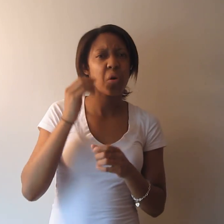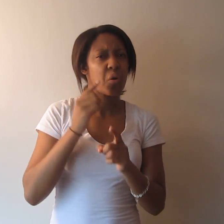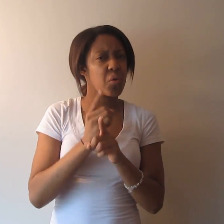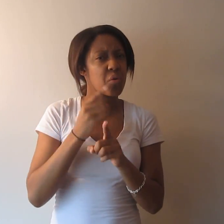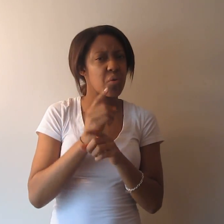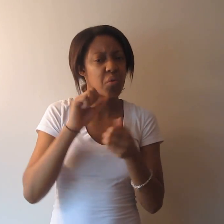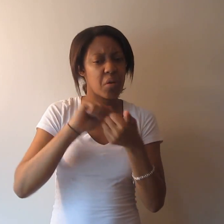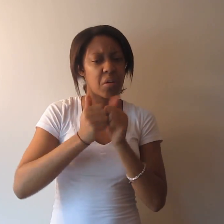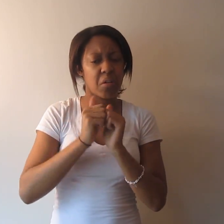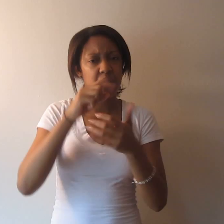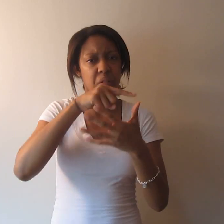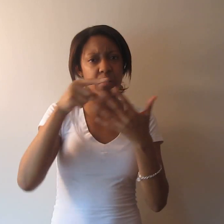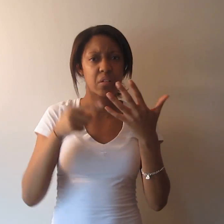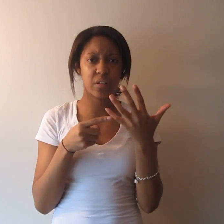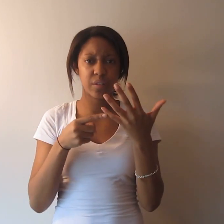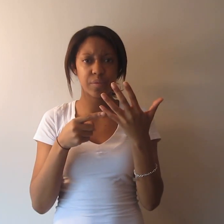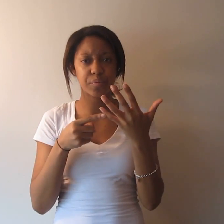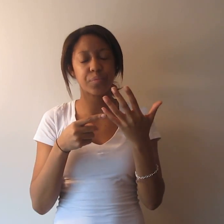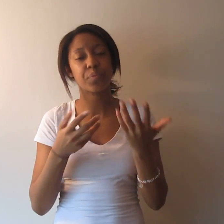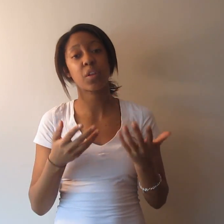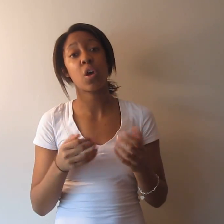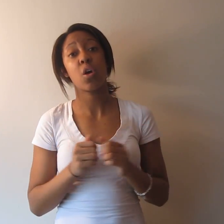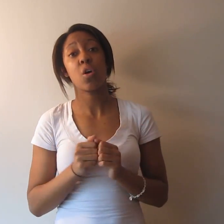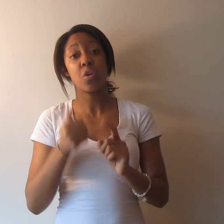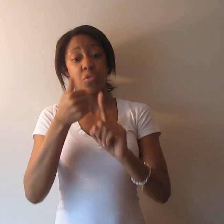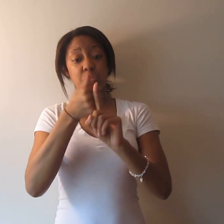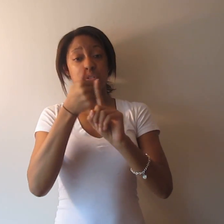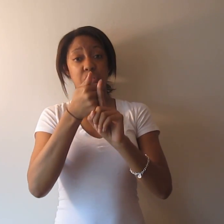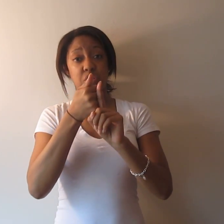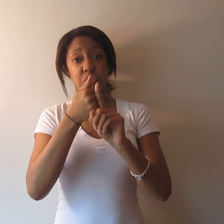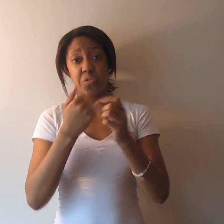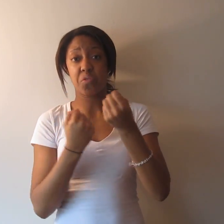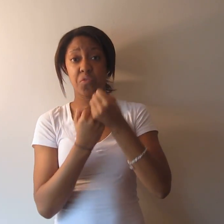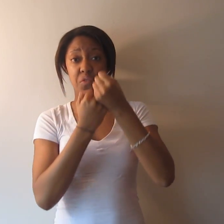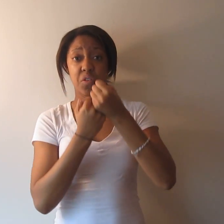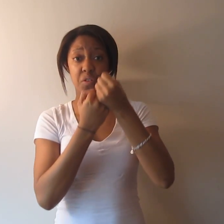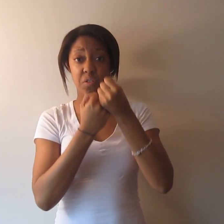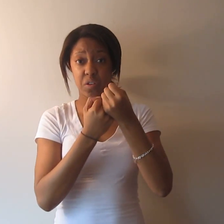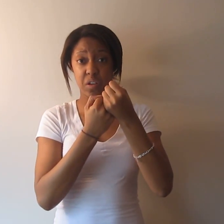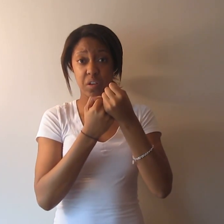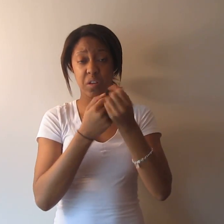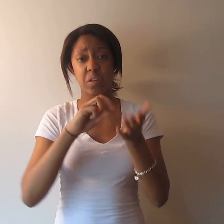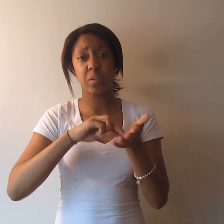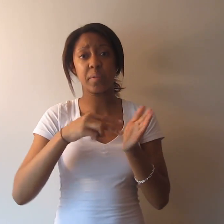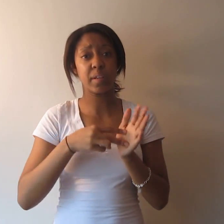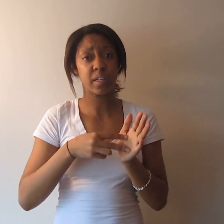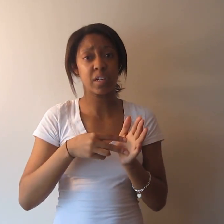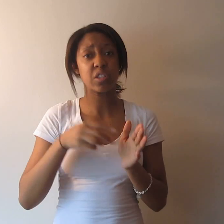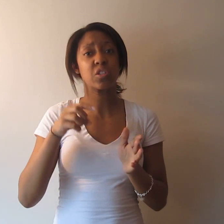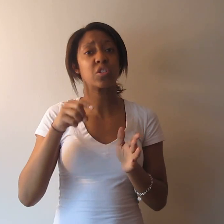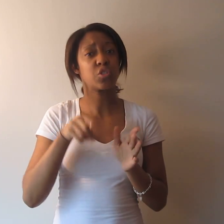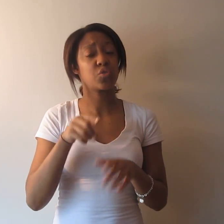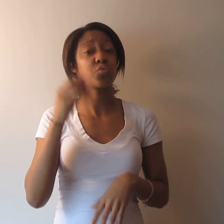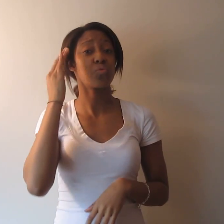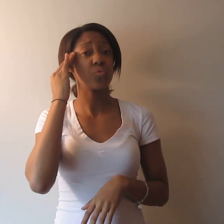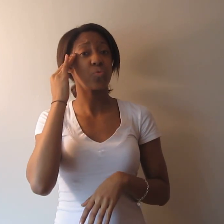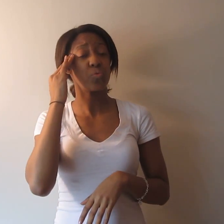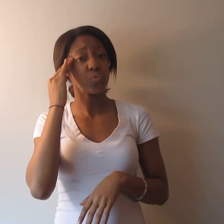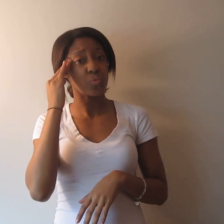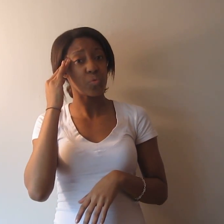Part of self-advocating and asking for the right accommodations is knowing what is available and commonly used in the workplace. And